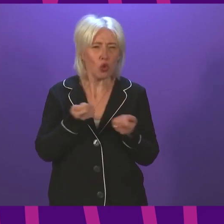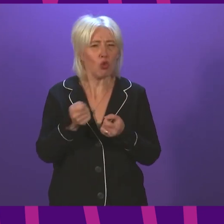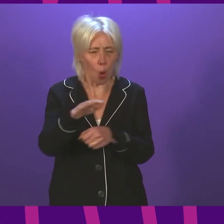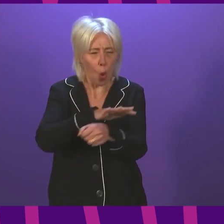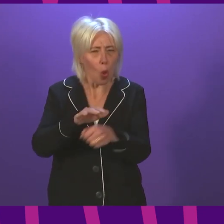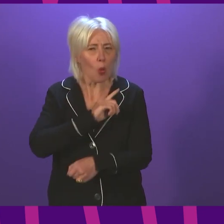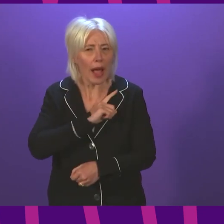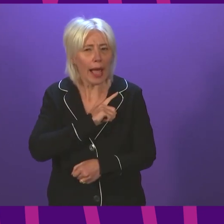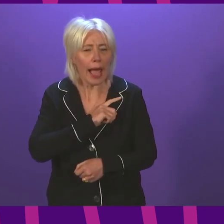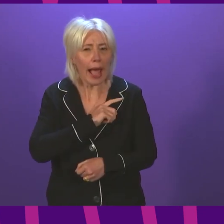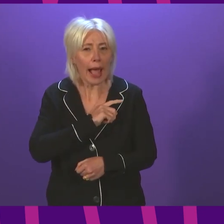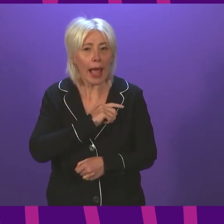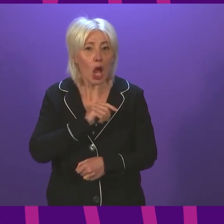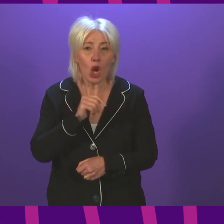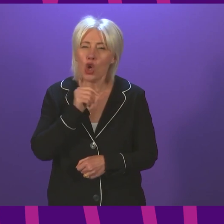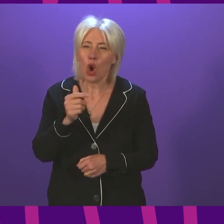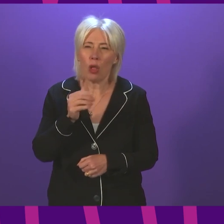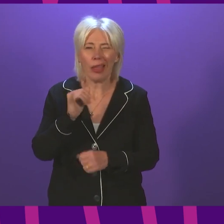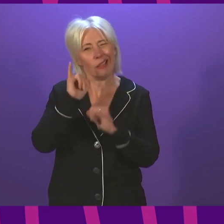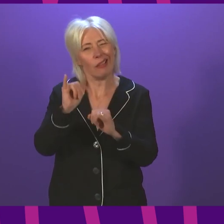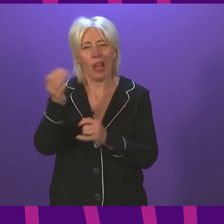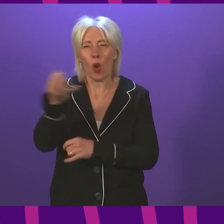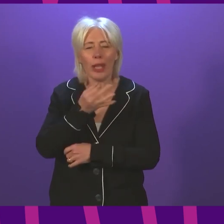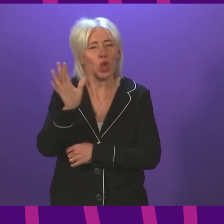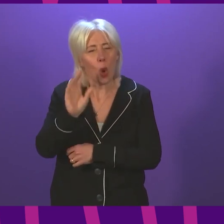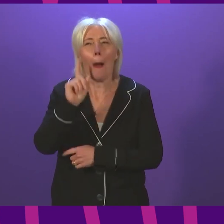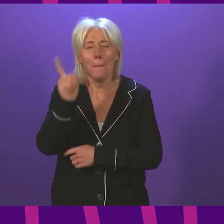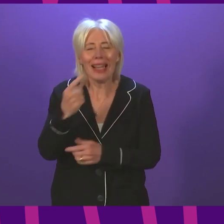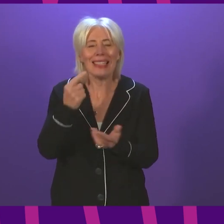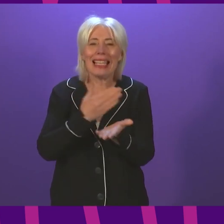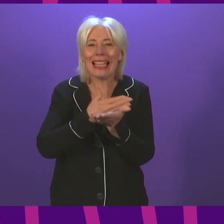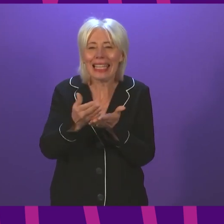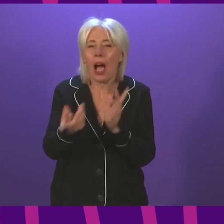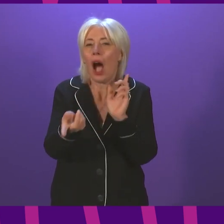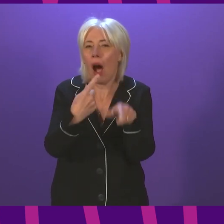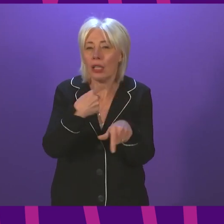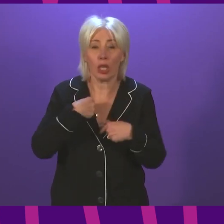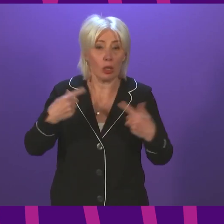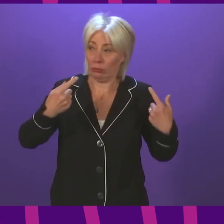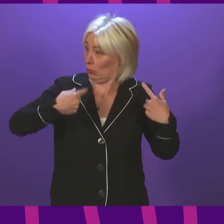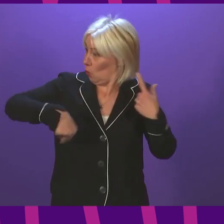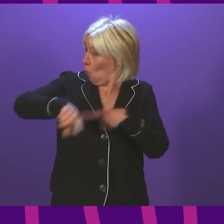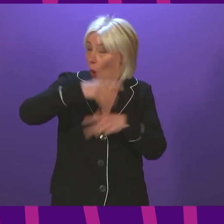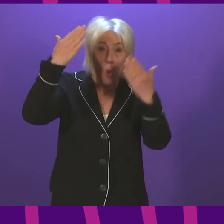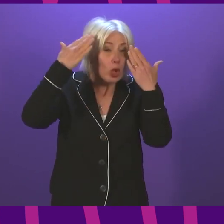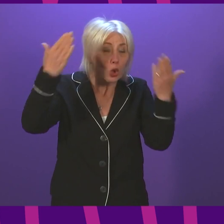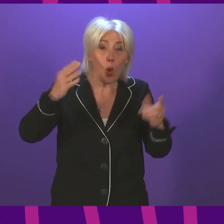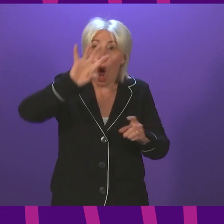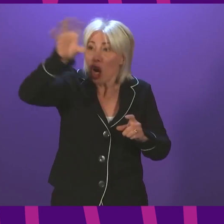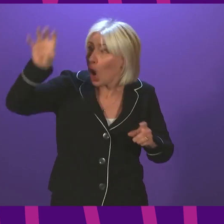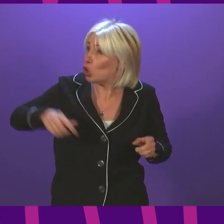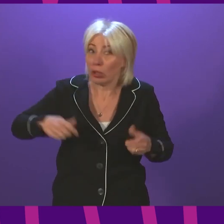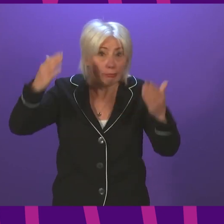So it's not an illegitimate question, but the answer is very clear. We do not know, no country does,